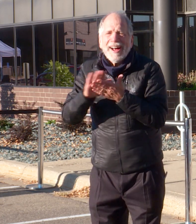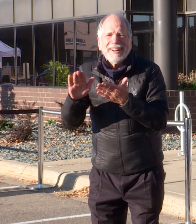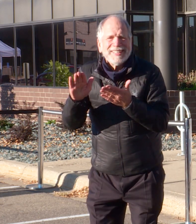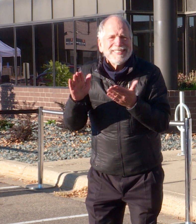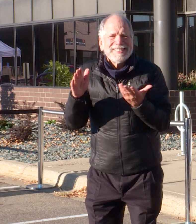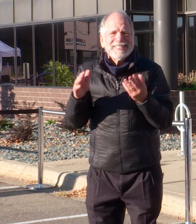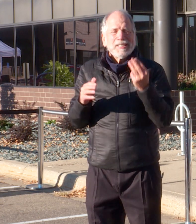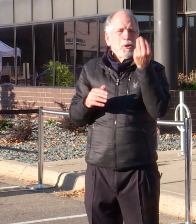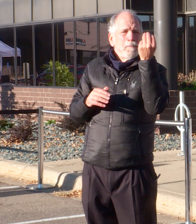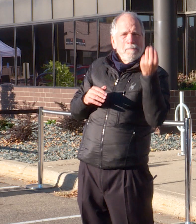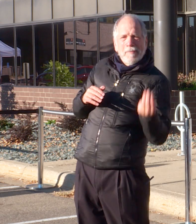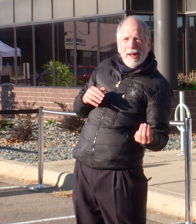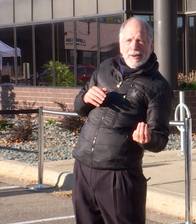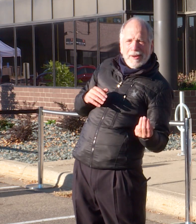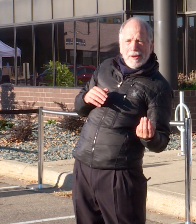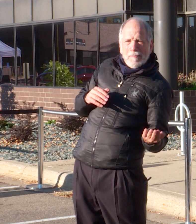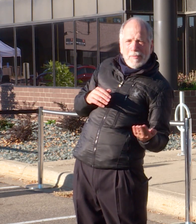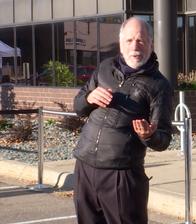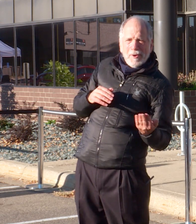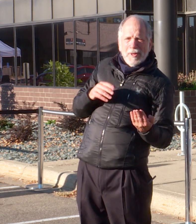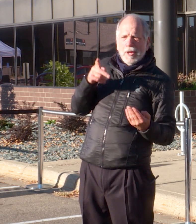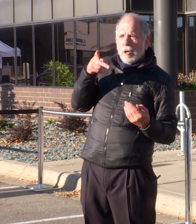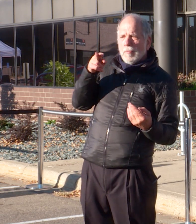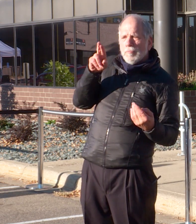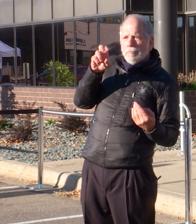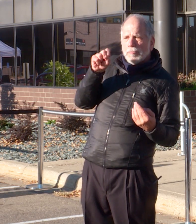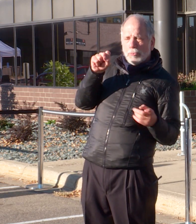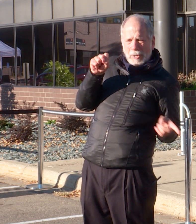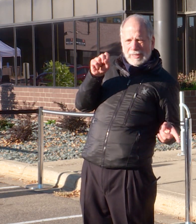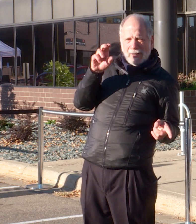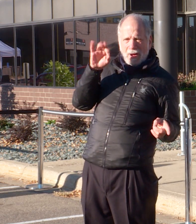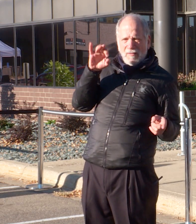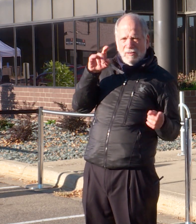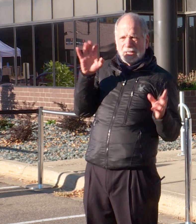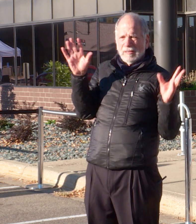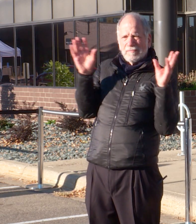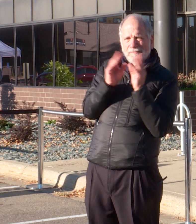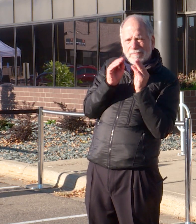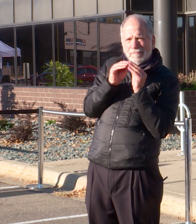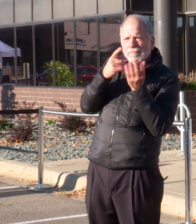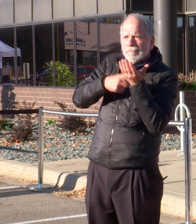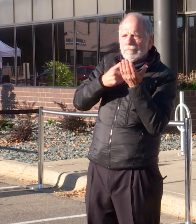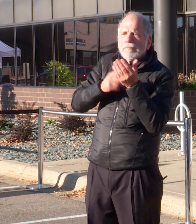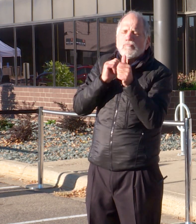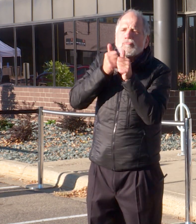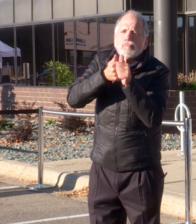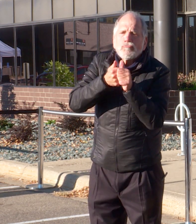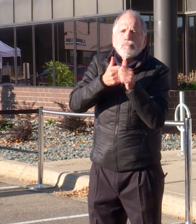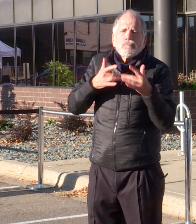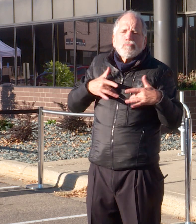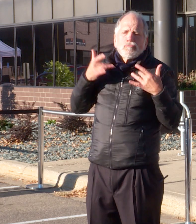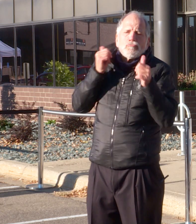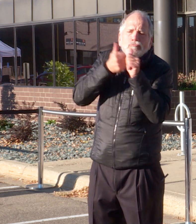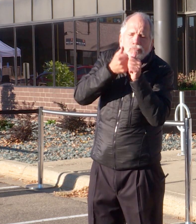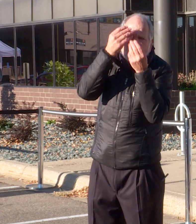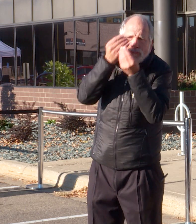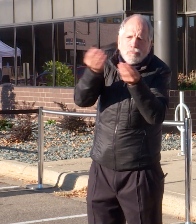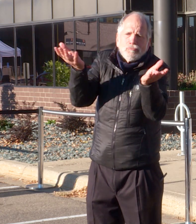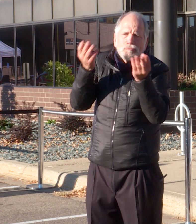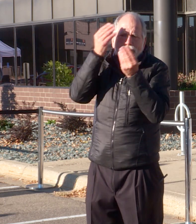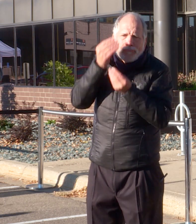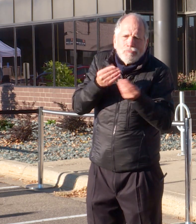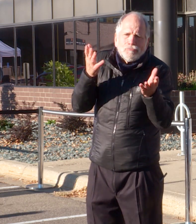to provide you with current information on how well the progress is going in preparation for election,